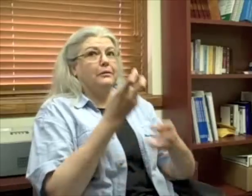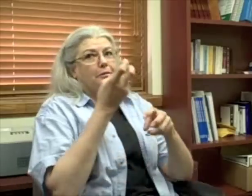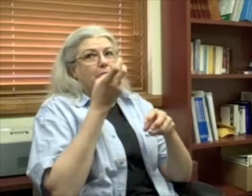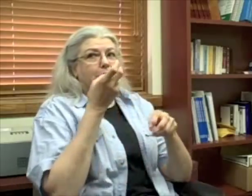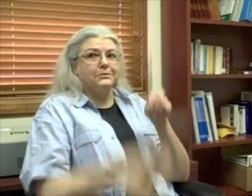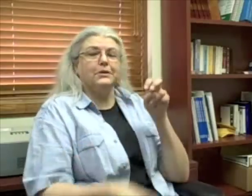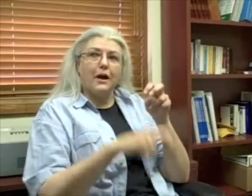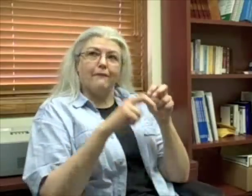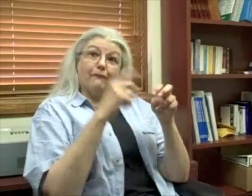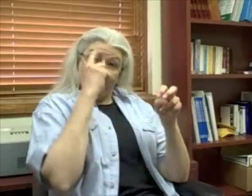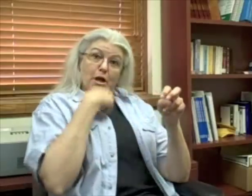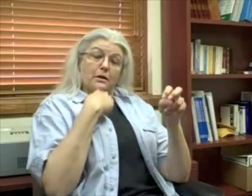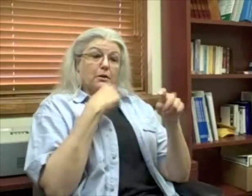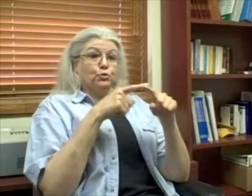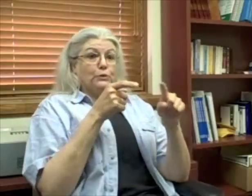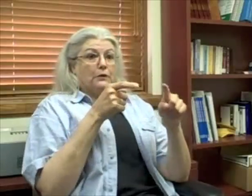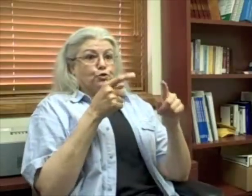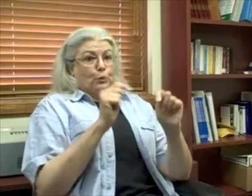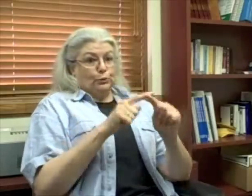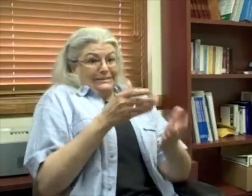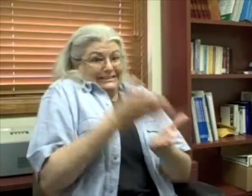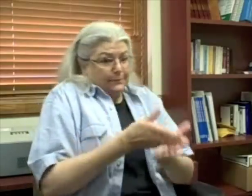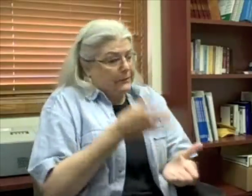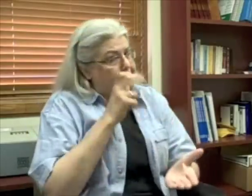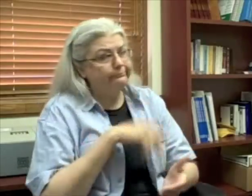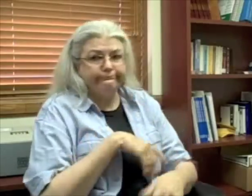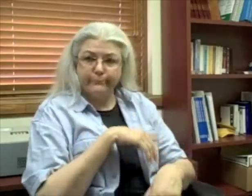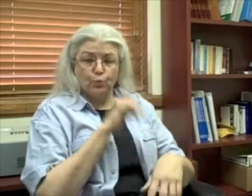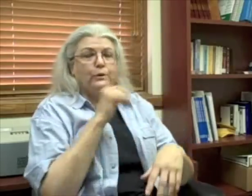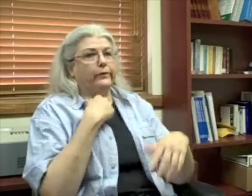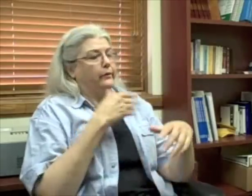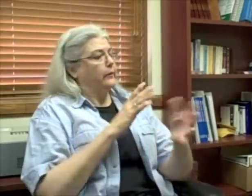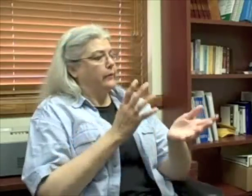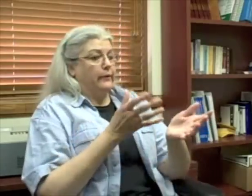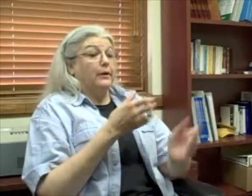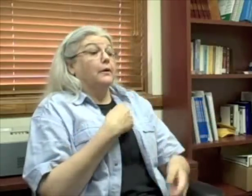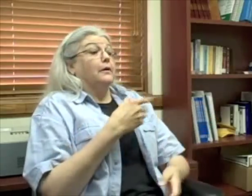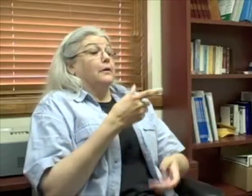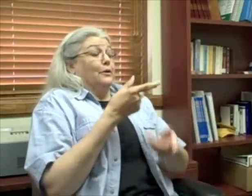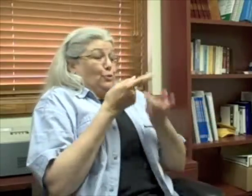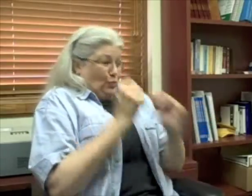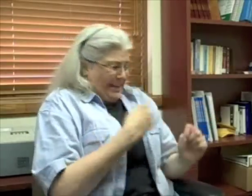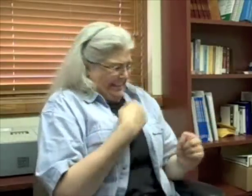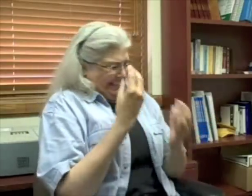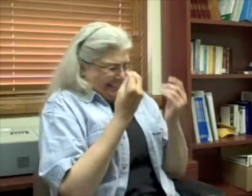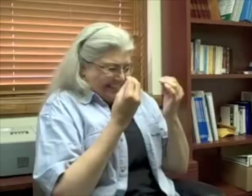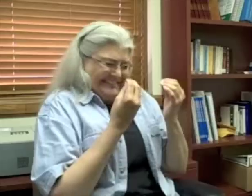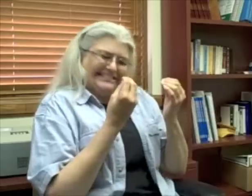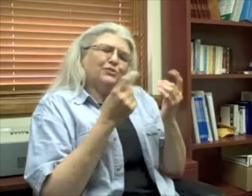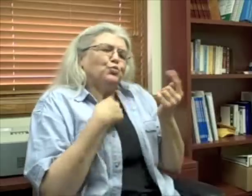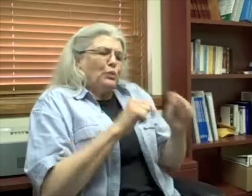It was tough for me to try to stop drinking. I tried to not think about it. I tried to stop drinking.